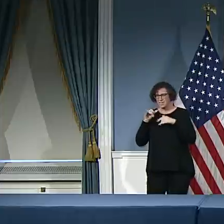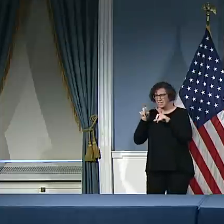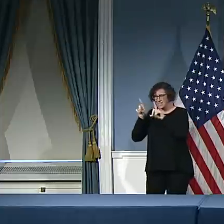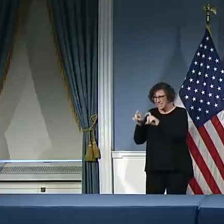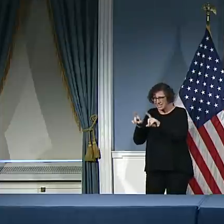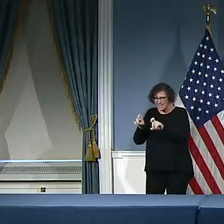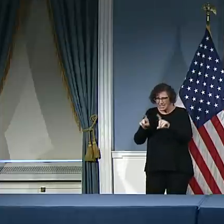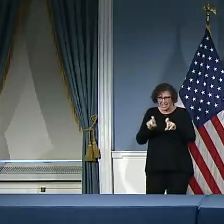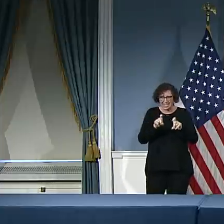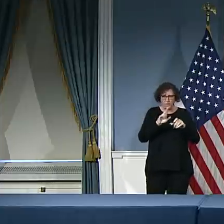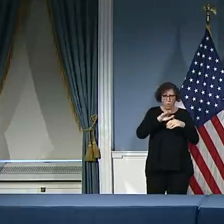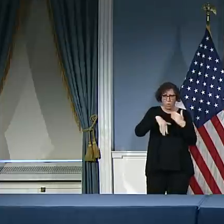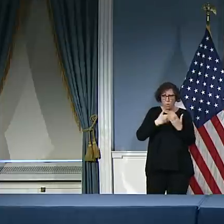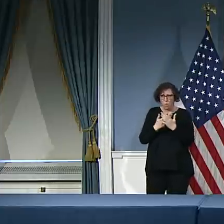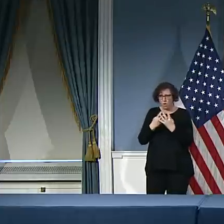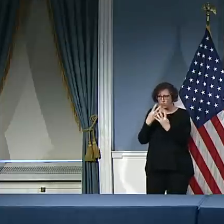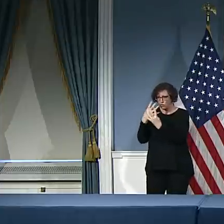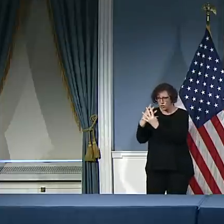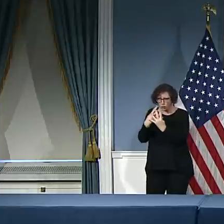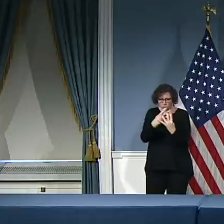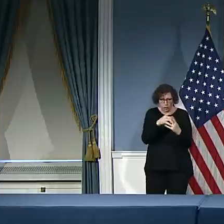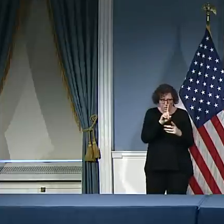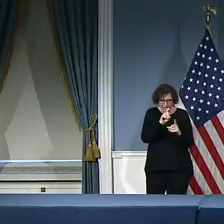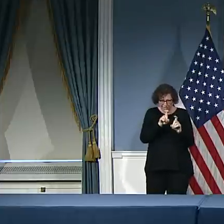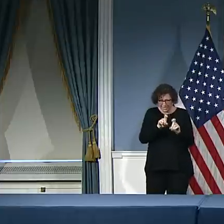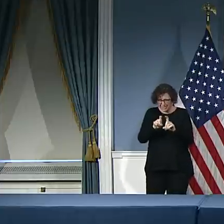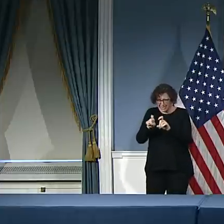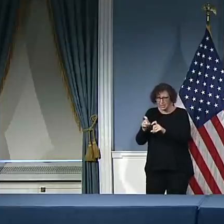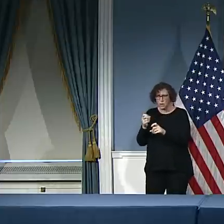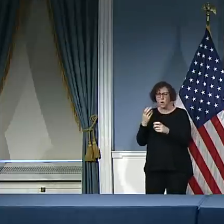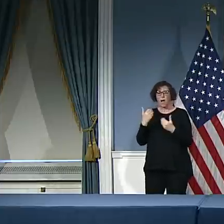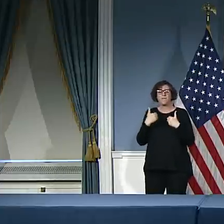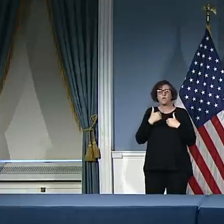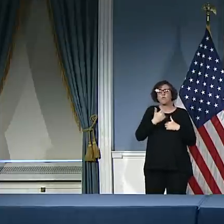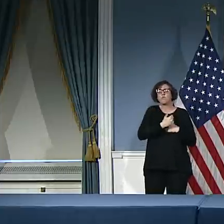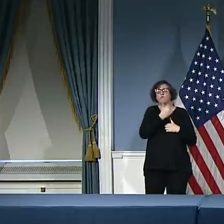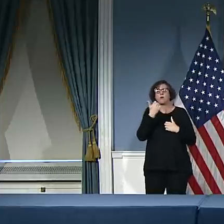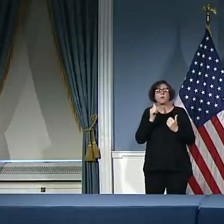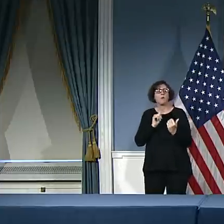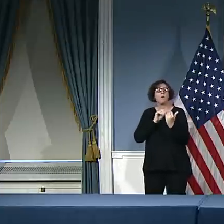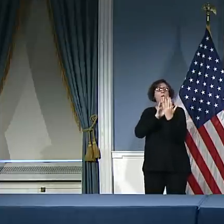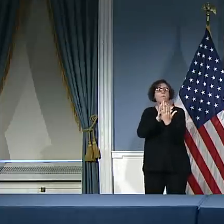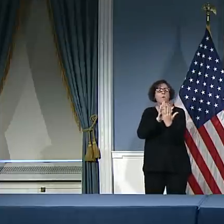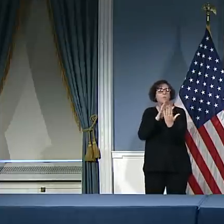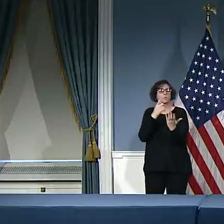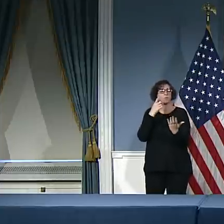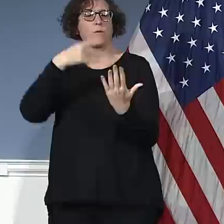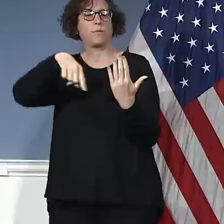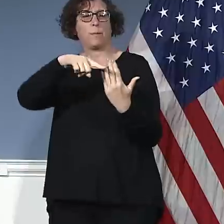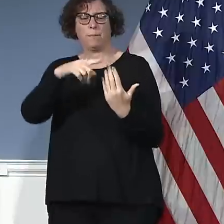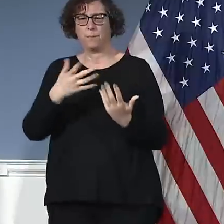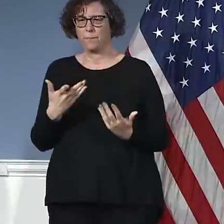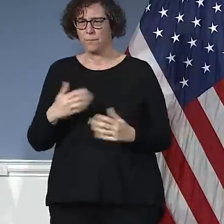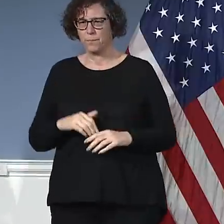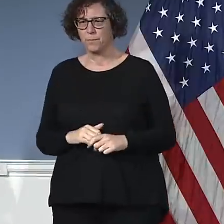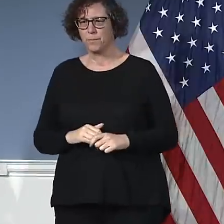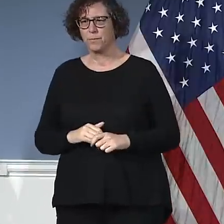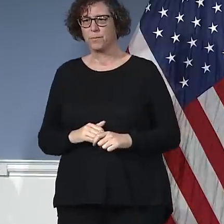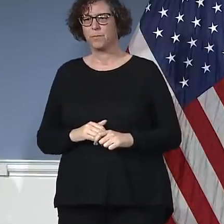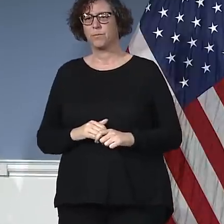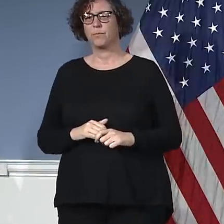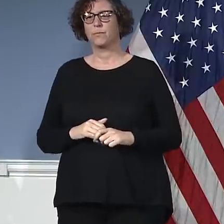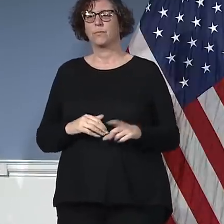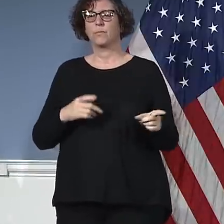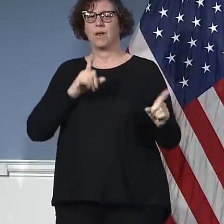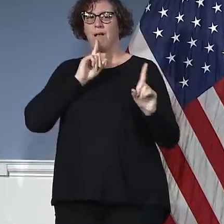population like a jail population. Are there other measures that they can be taking? Yeah, Yasmeen best of my knowledge and